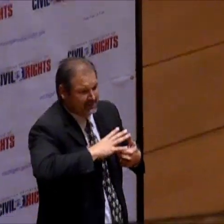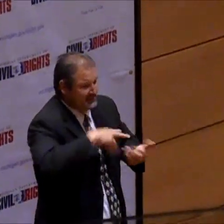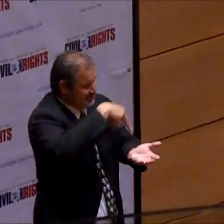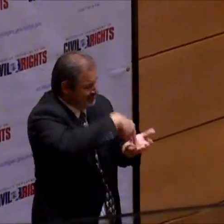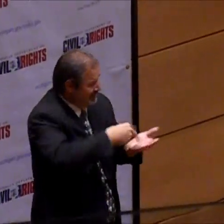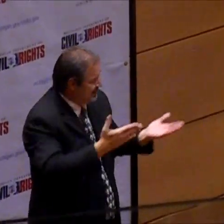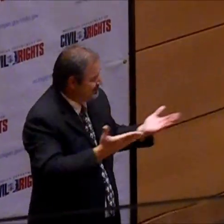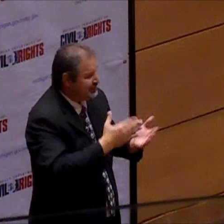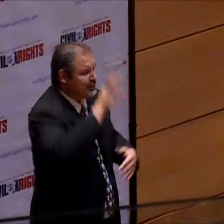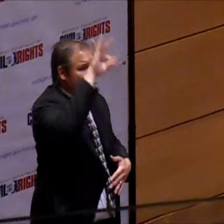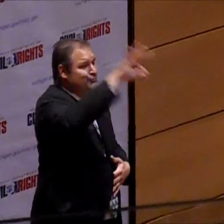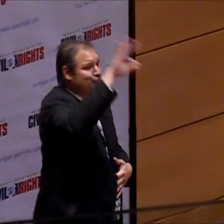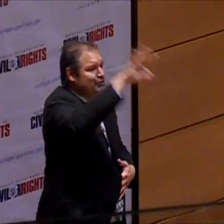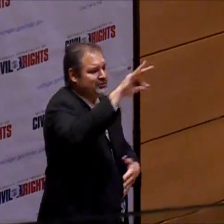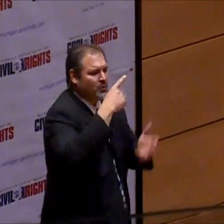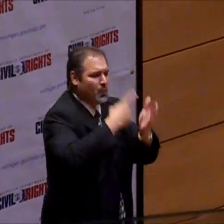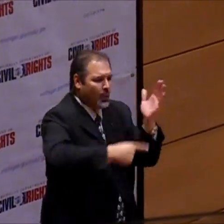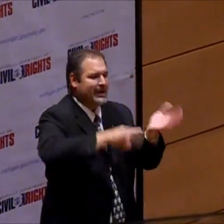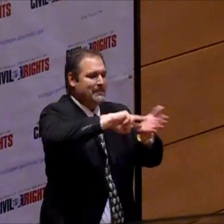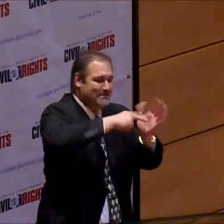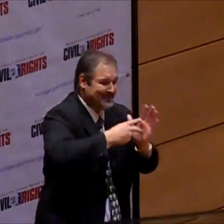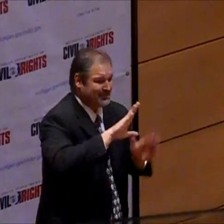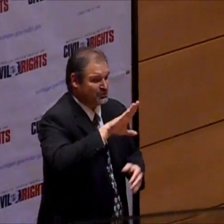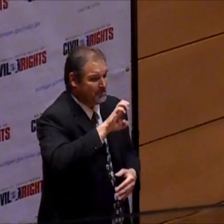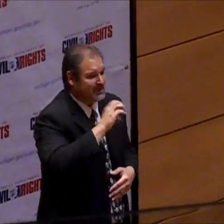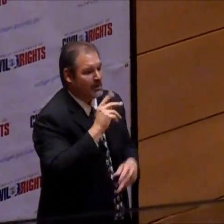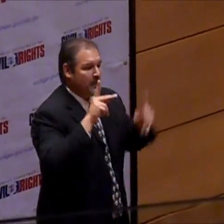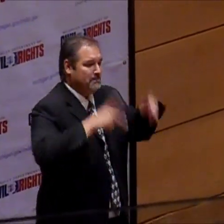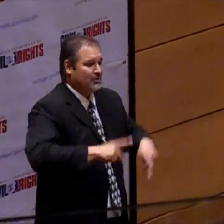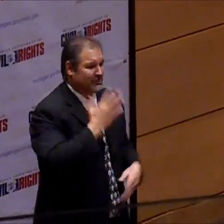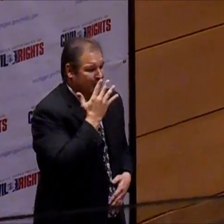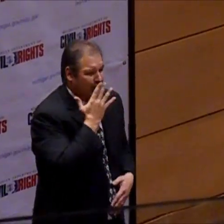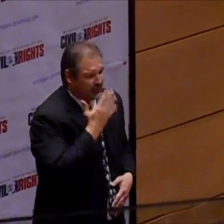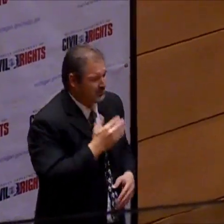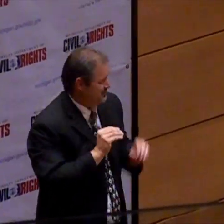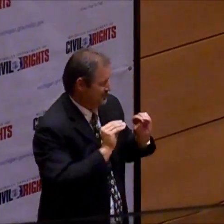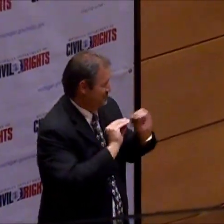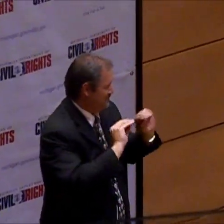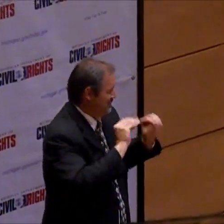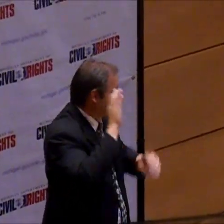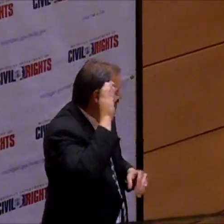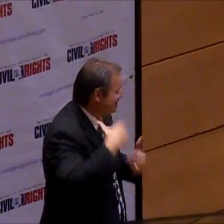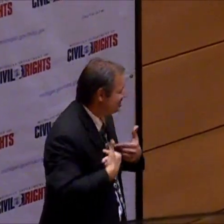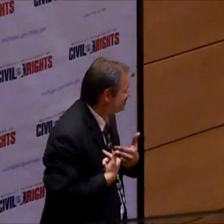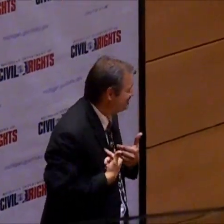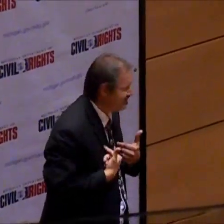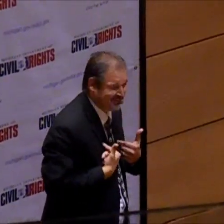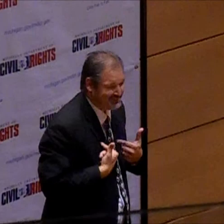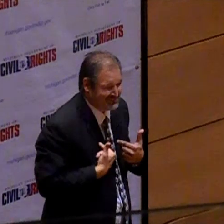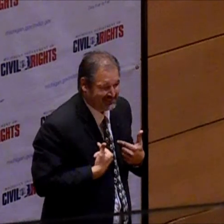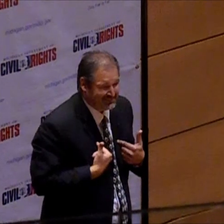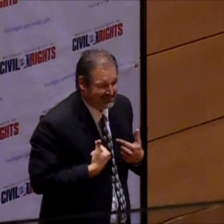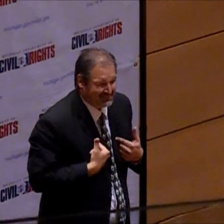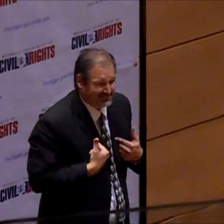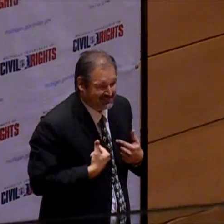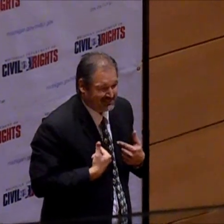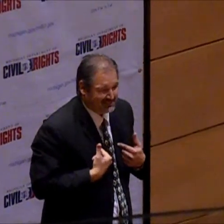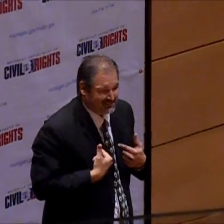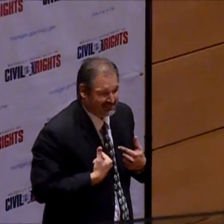I am a white male standing up here telling you what it's like to be a person of color. If I was up here trying to explain to